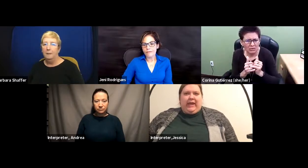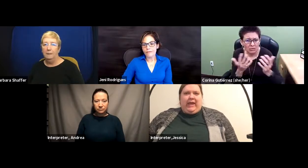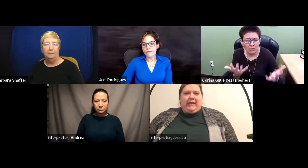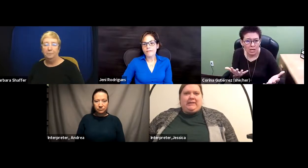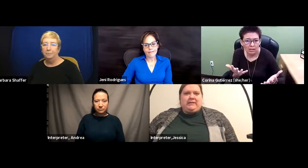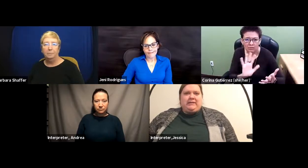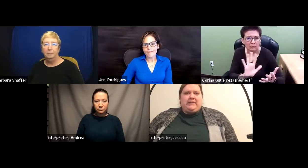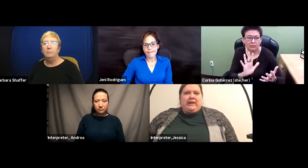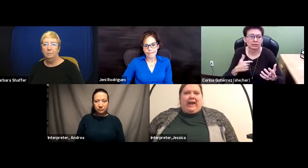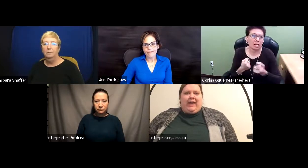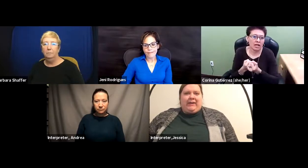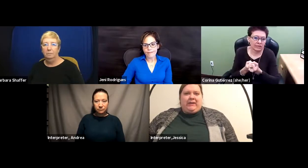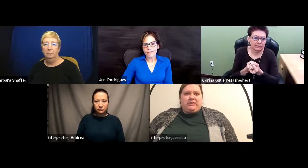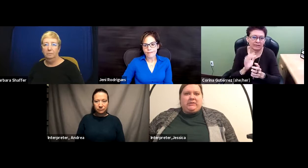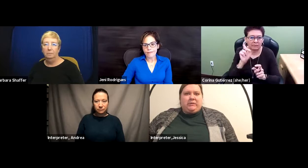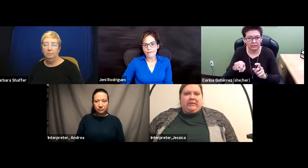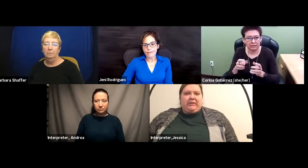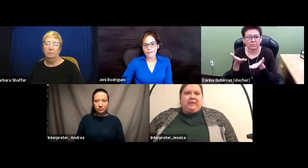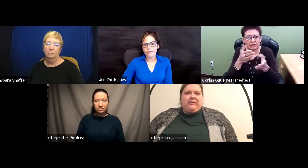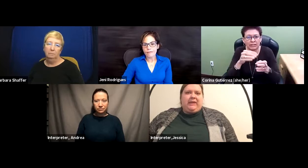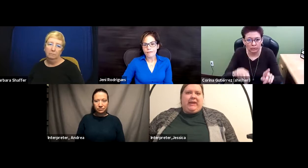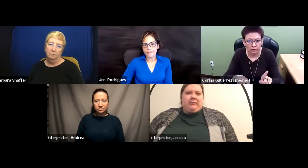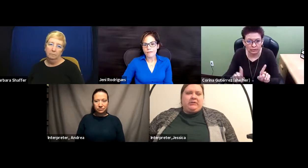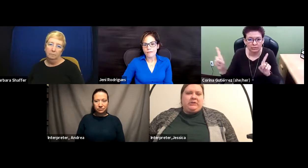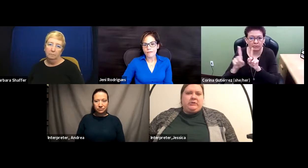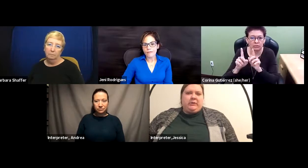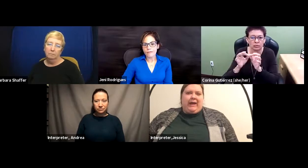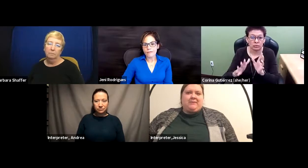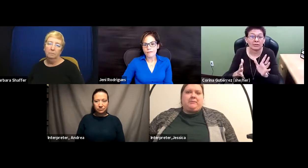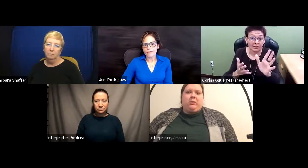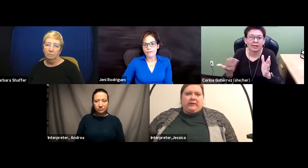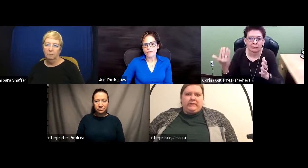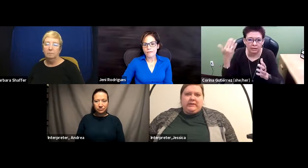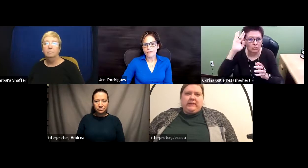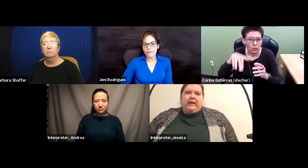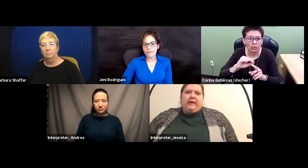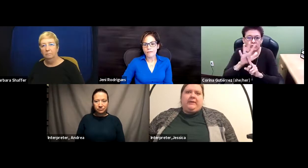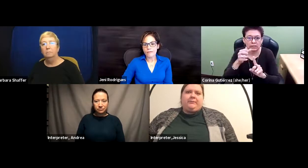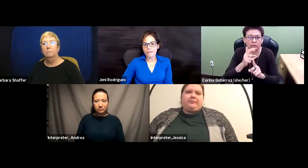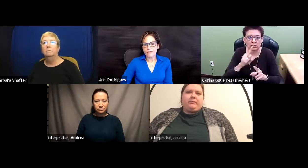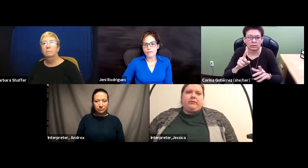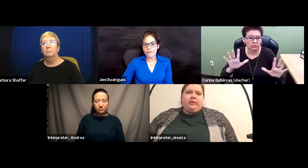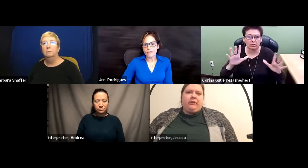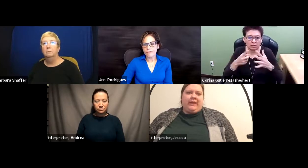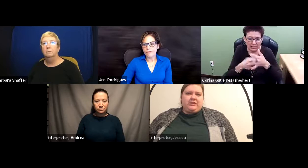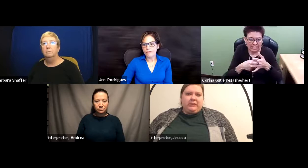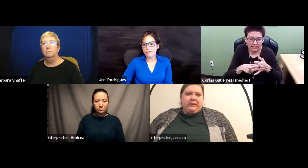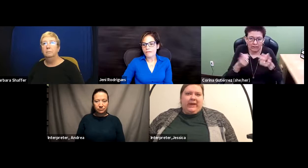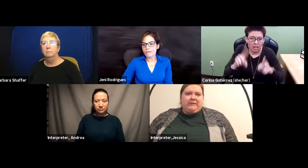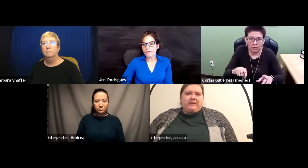And having issues with being able to have support for that interpreting, having